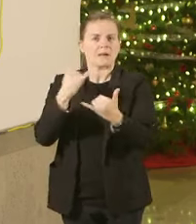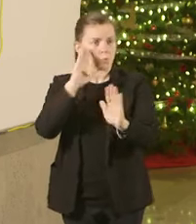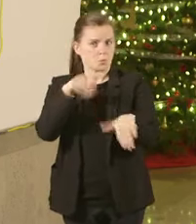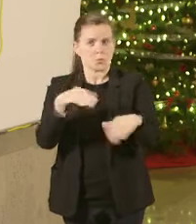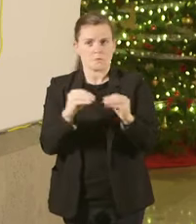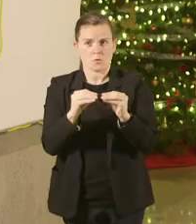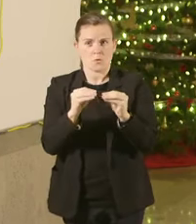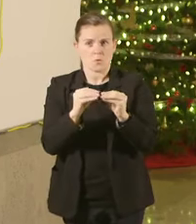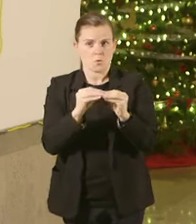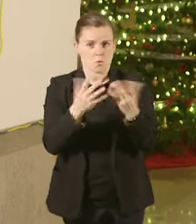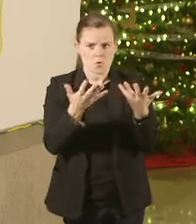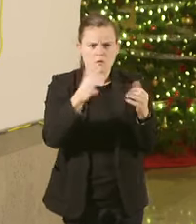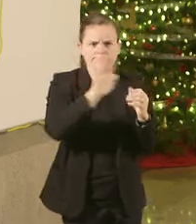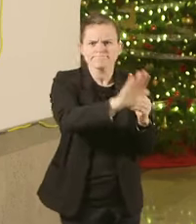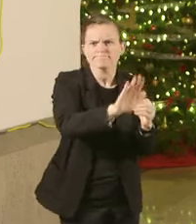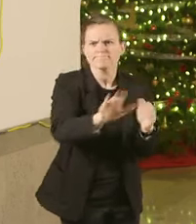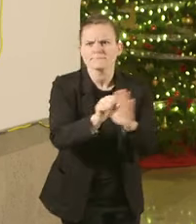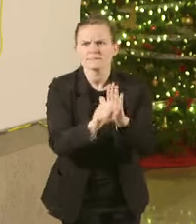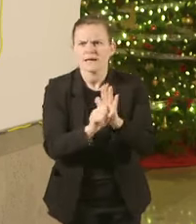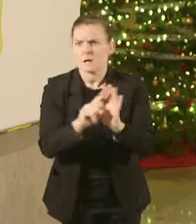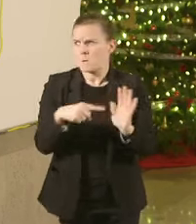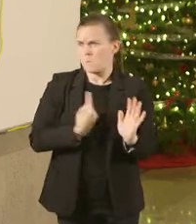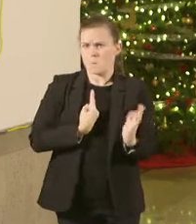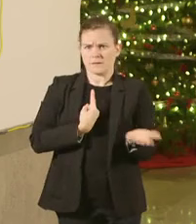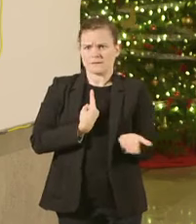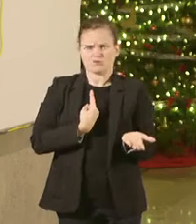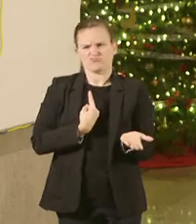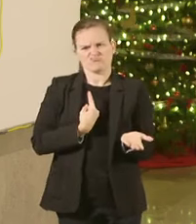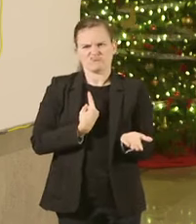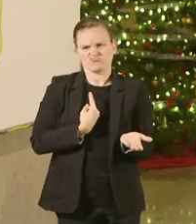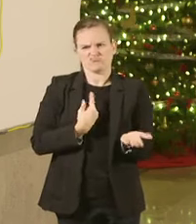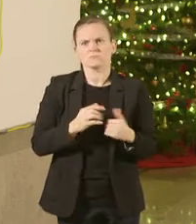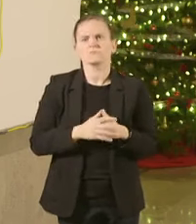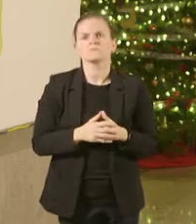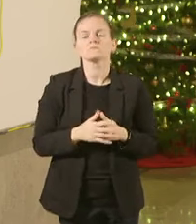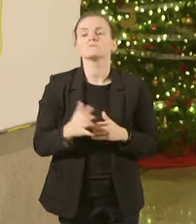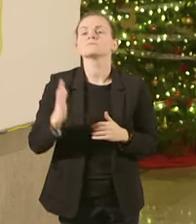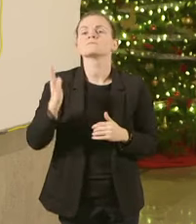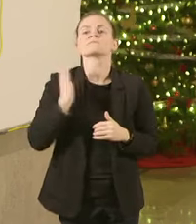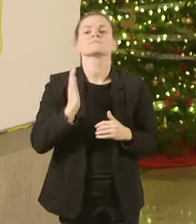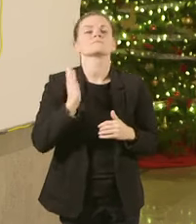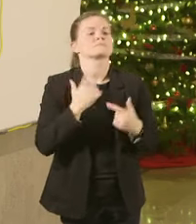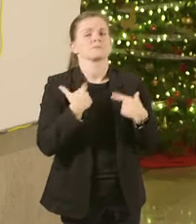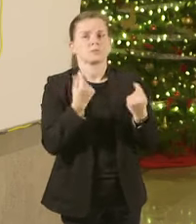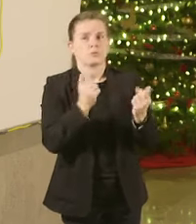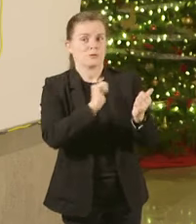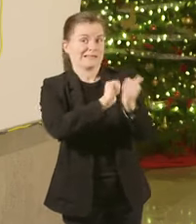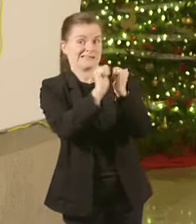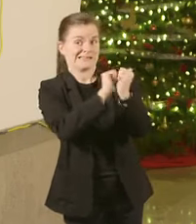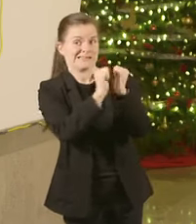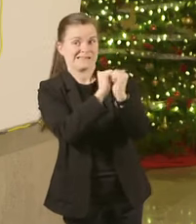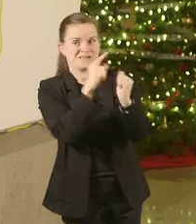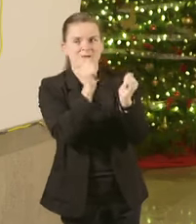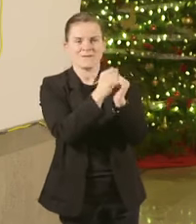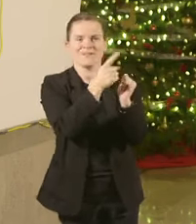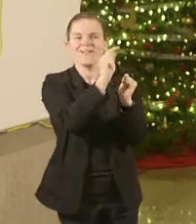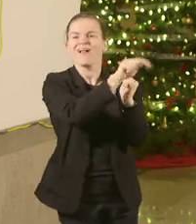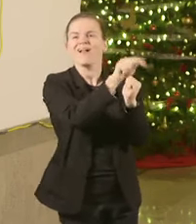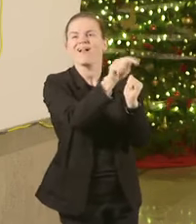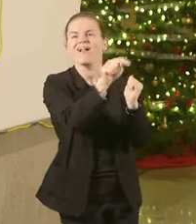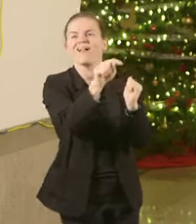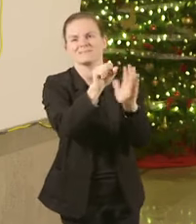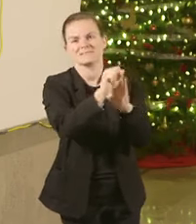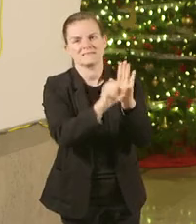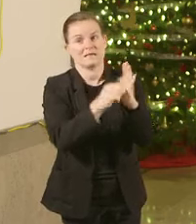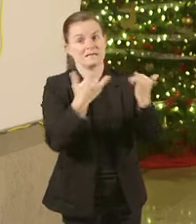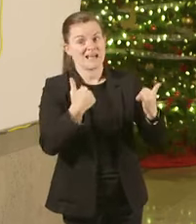And so where before we might be competing with just a few states We're competing against 49 other